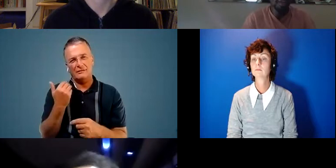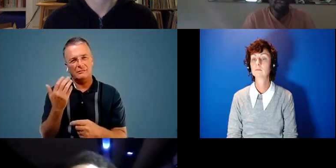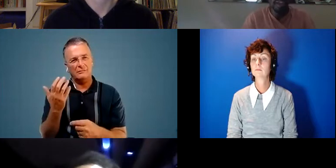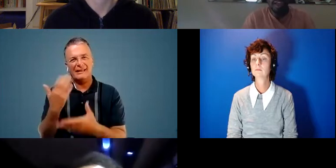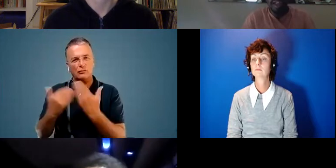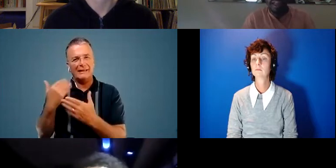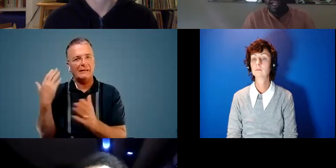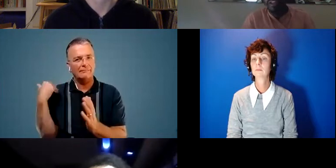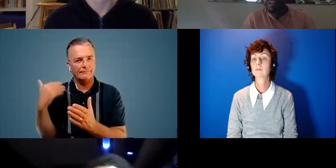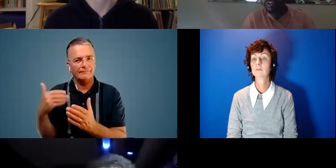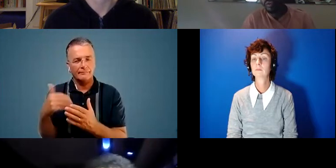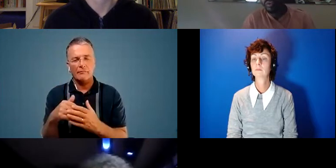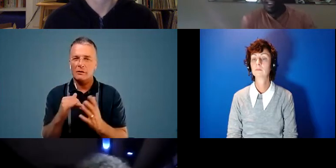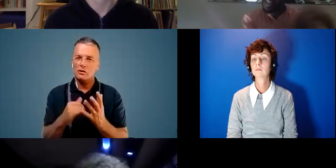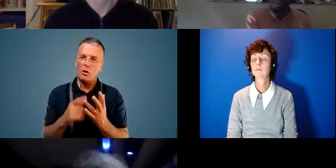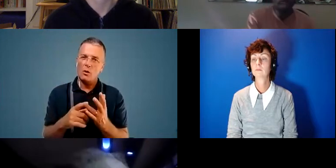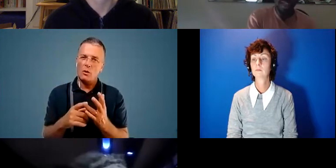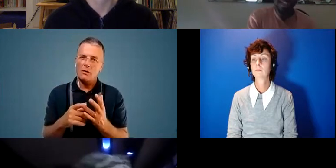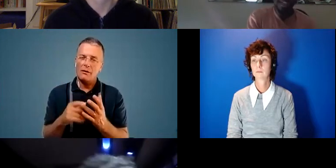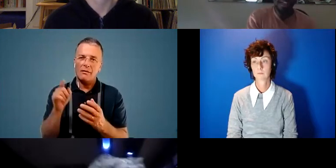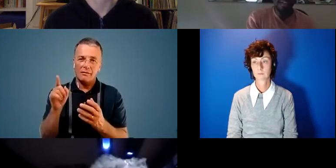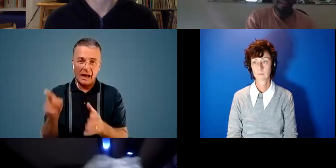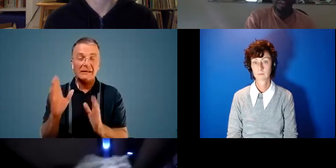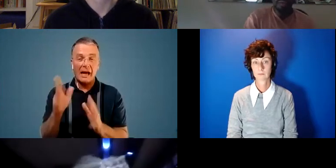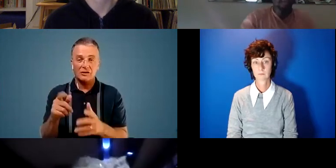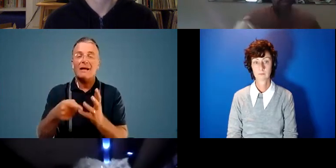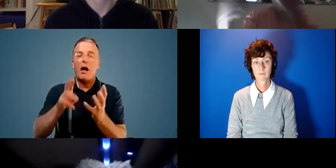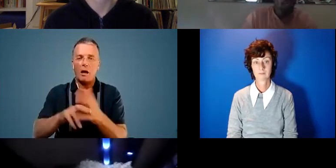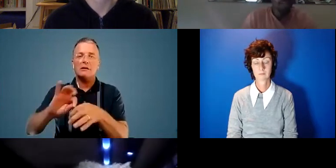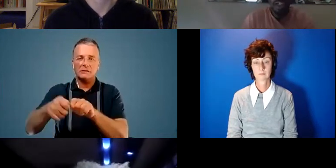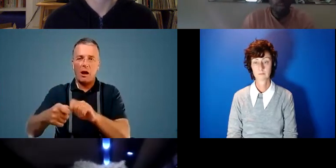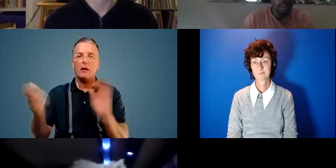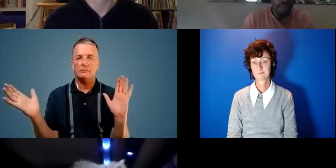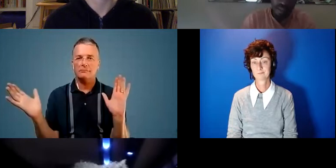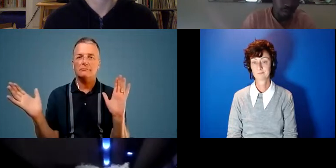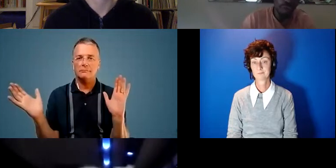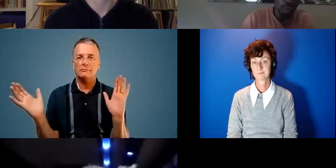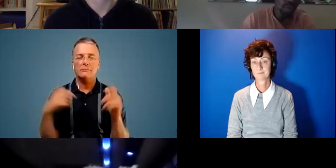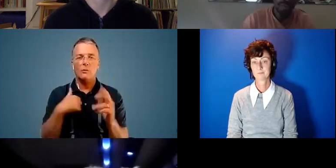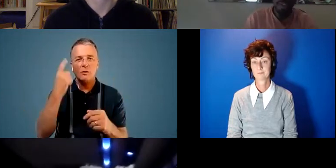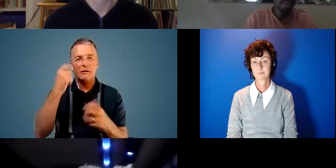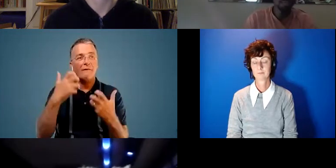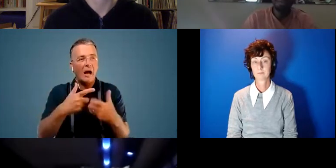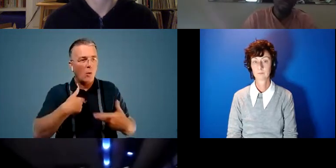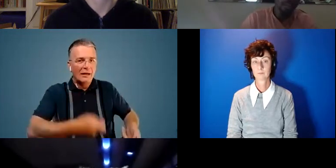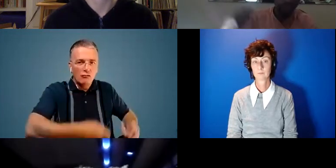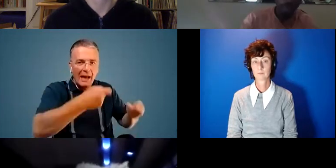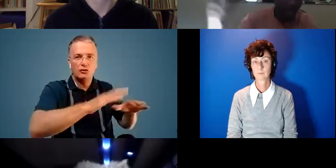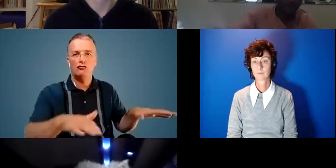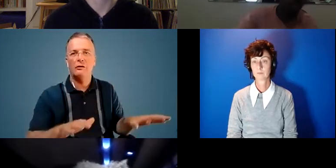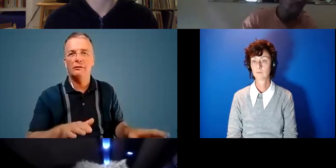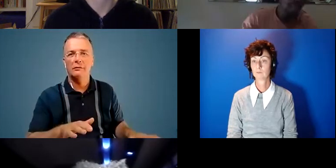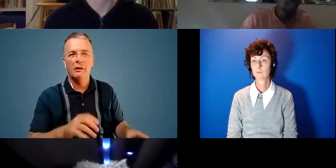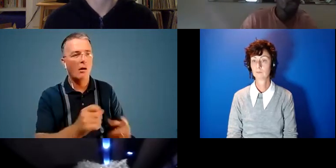history and so that has to be undone we have to think of how we raise children for example kind of